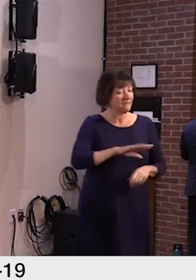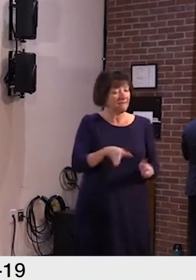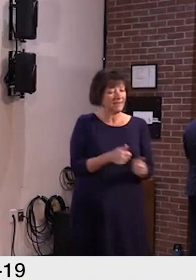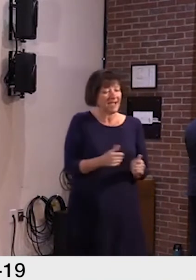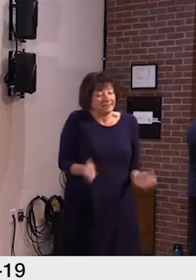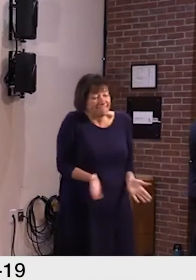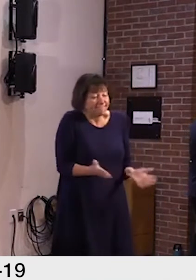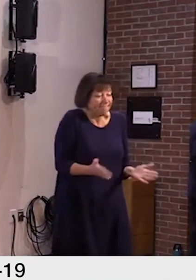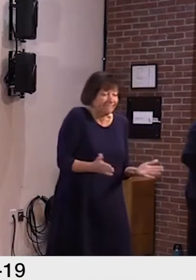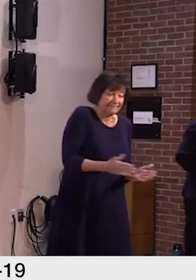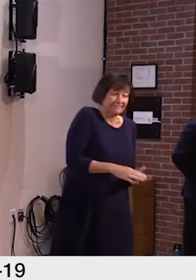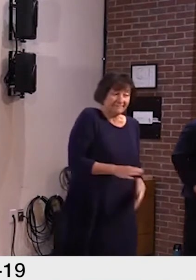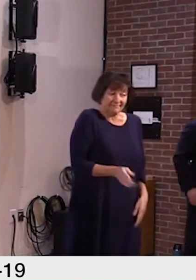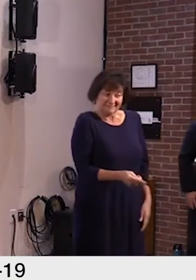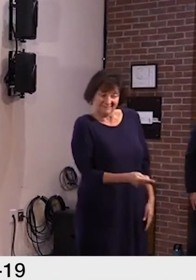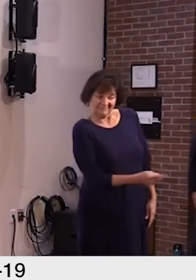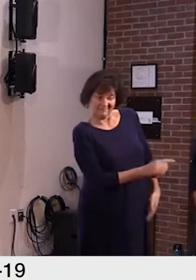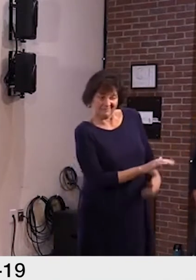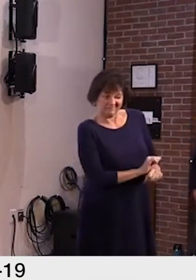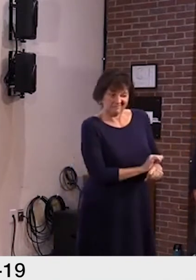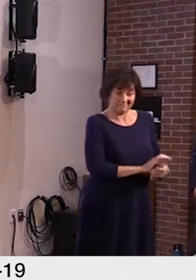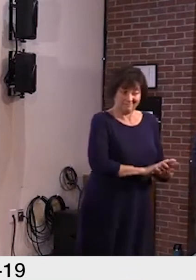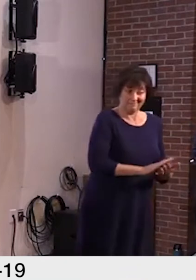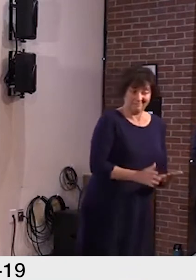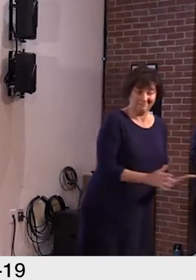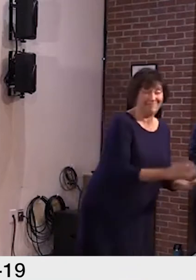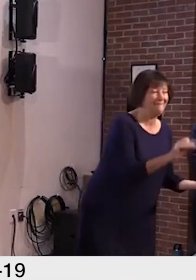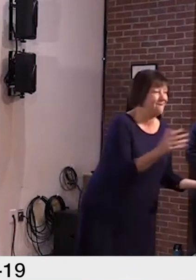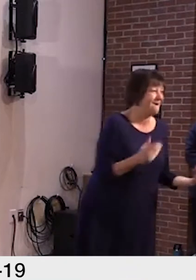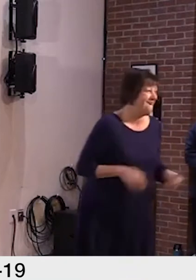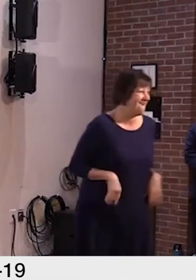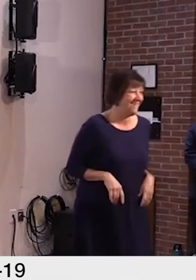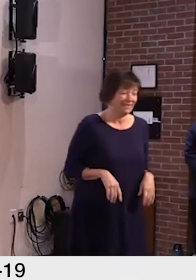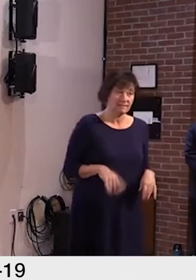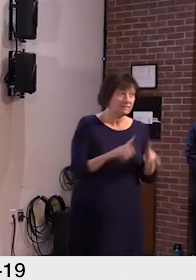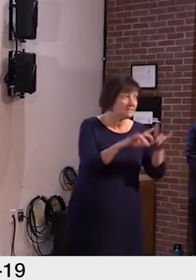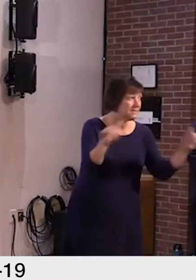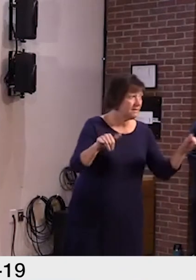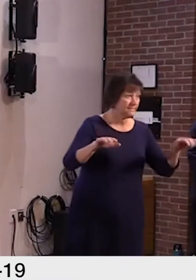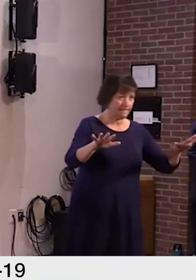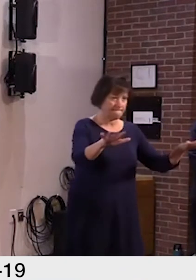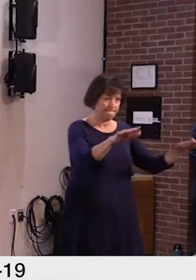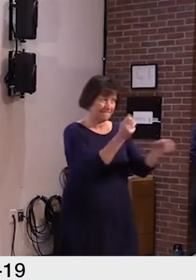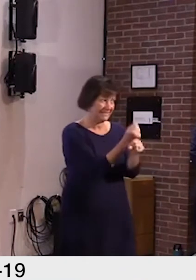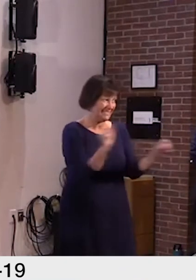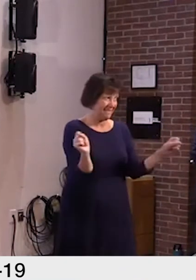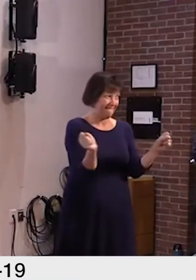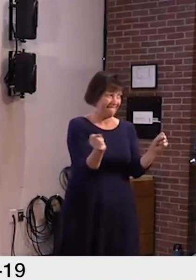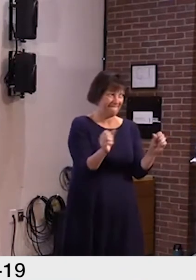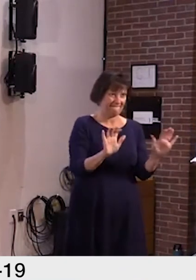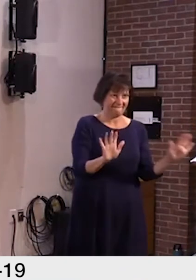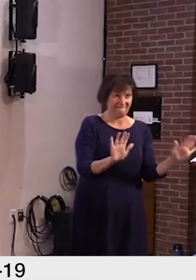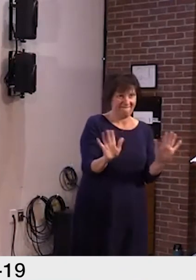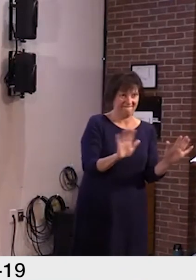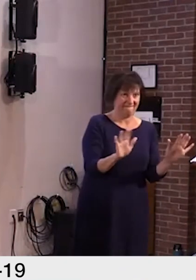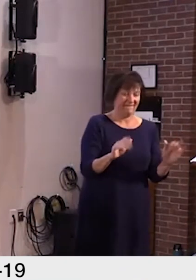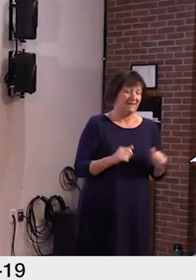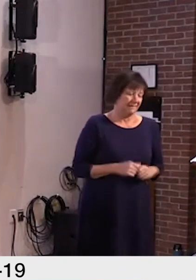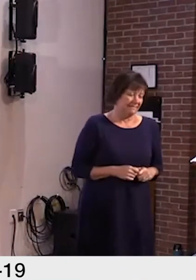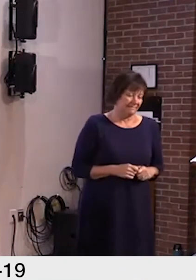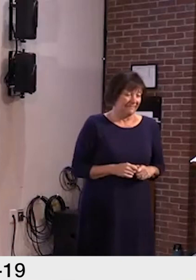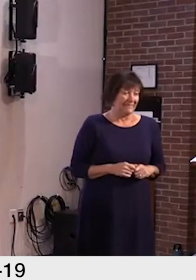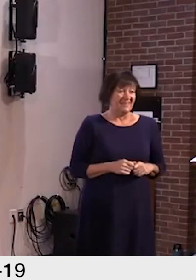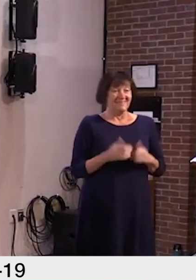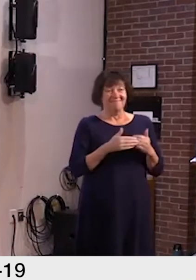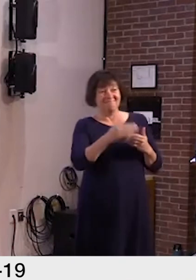children stay on task. All this while maintaining health measures to keep kids and staff safe. What's